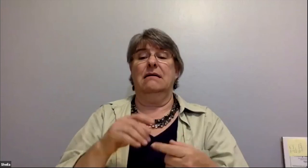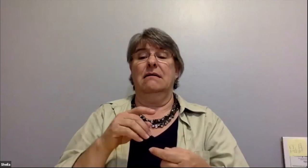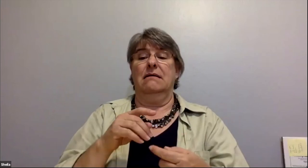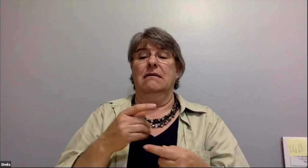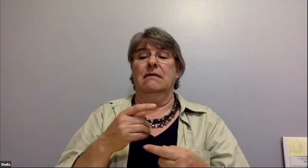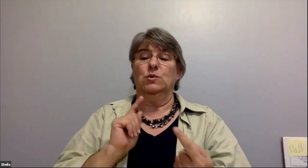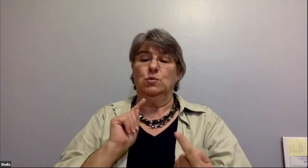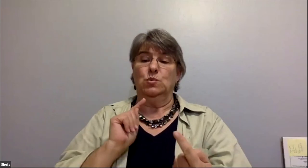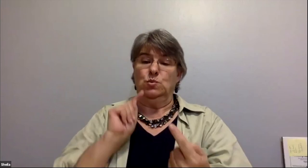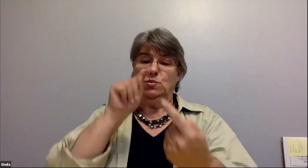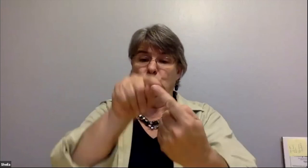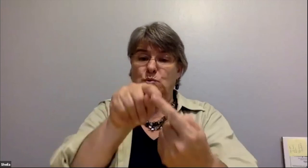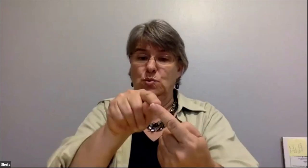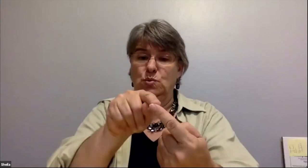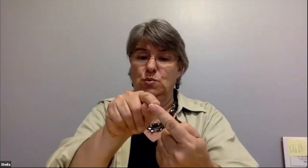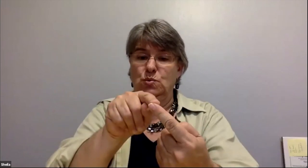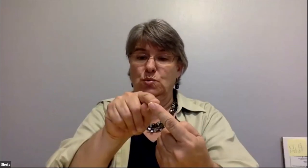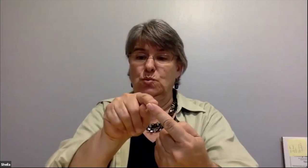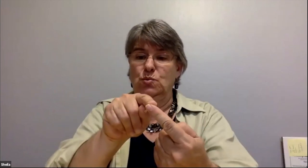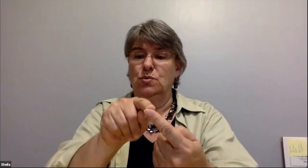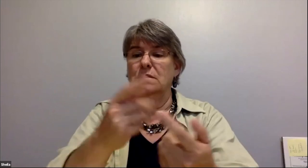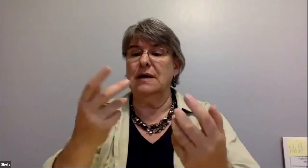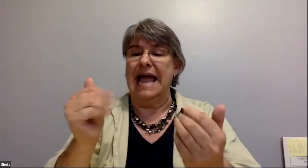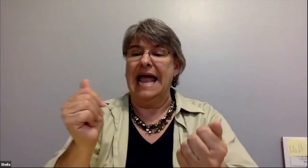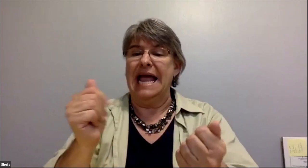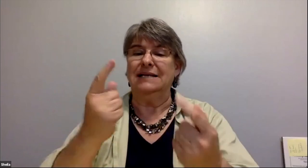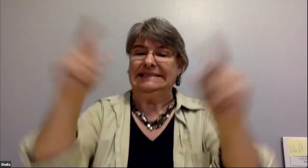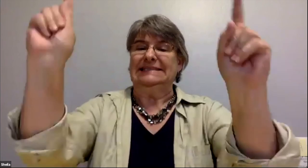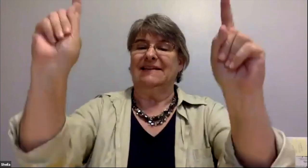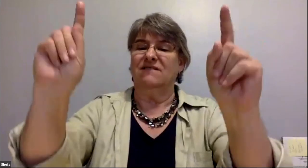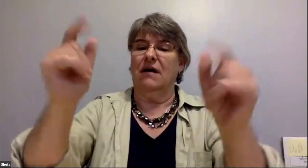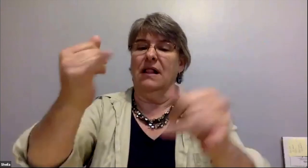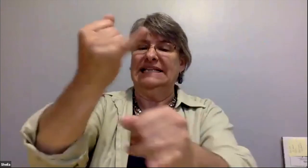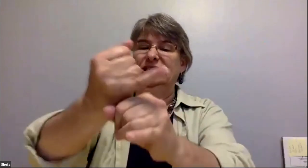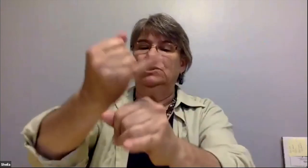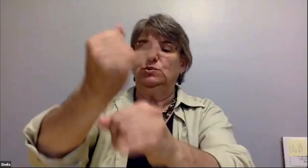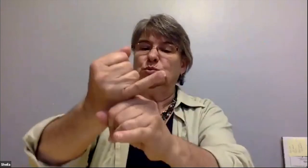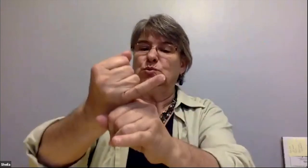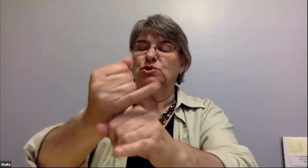the fruition of a good institution that is operating according to your vision